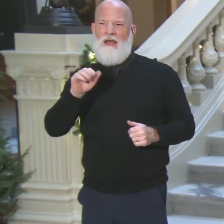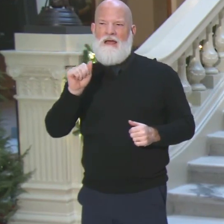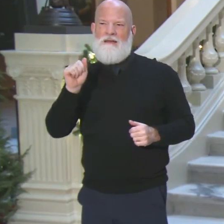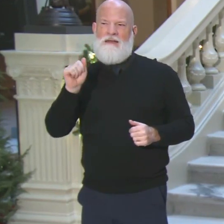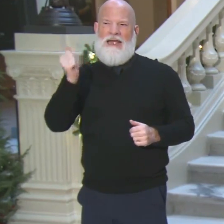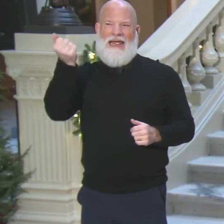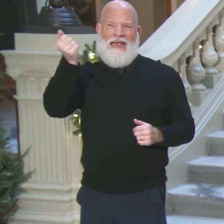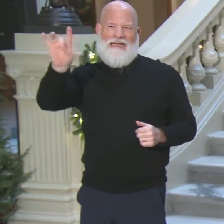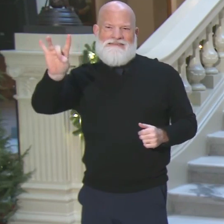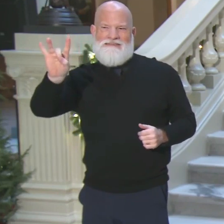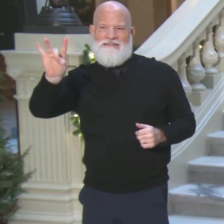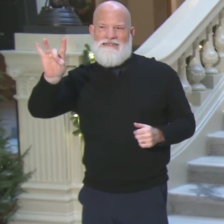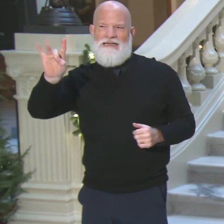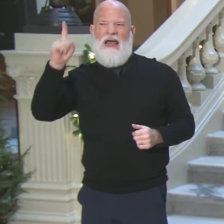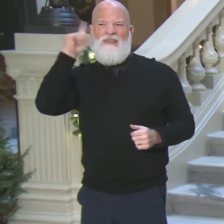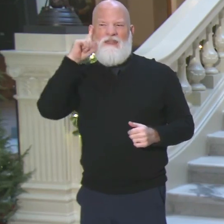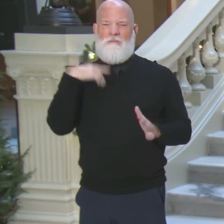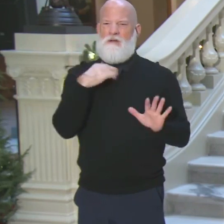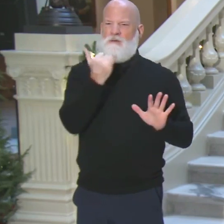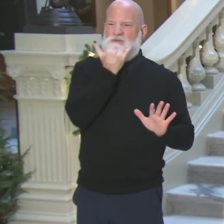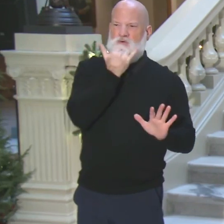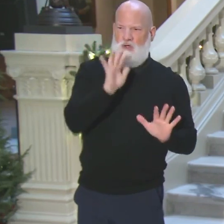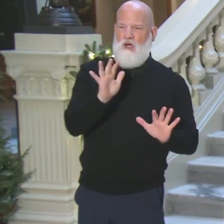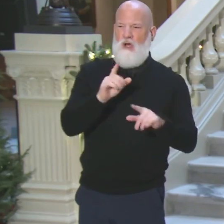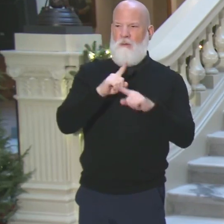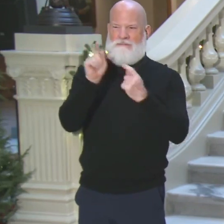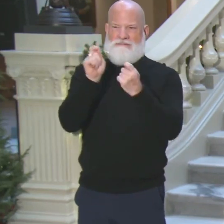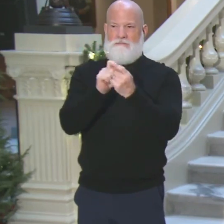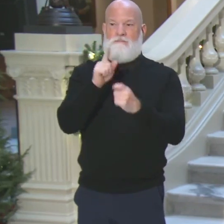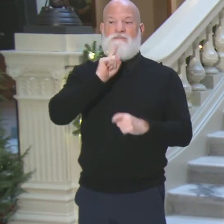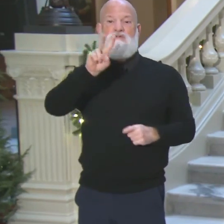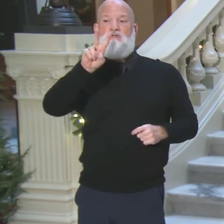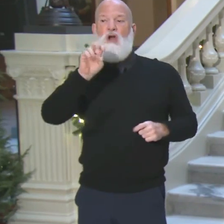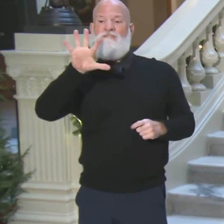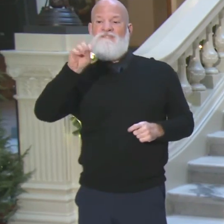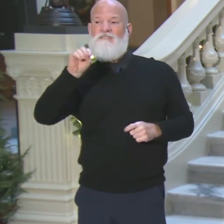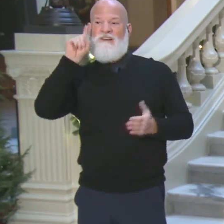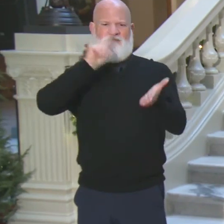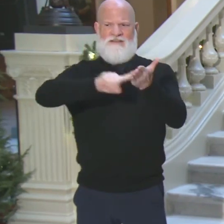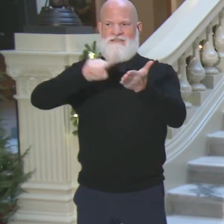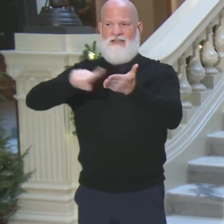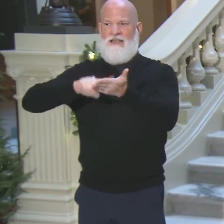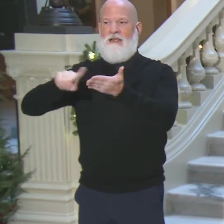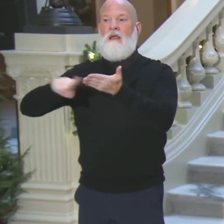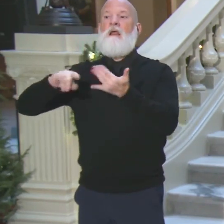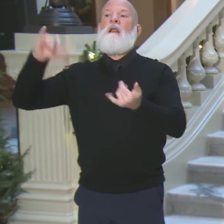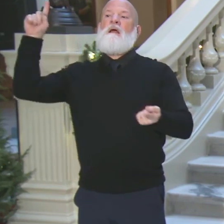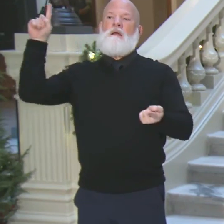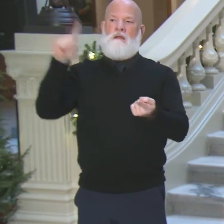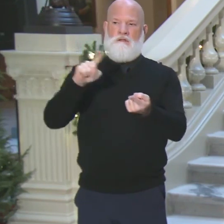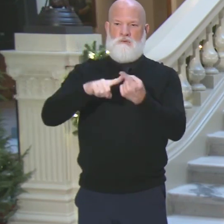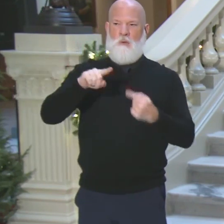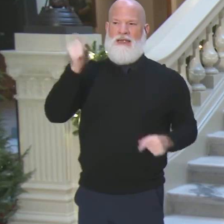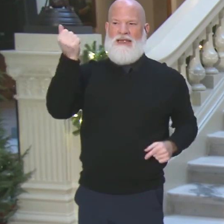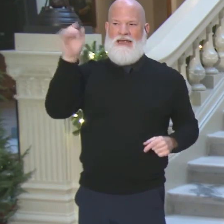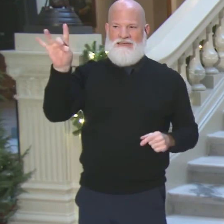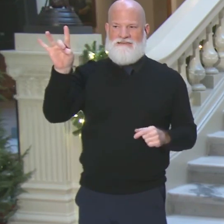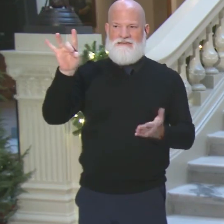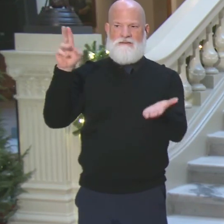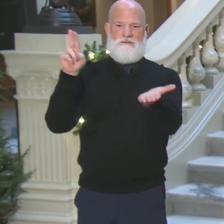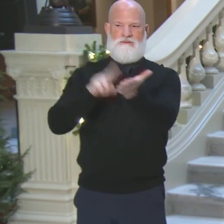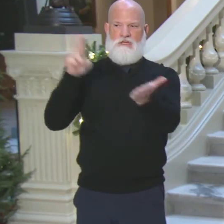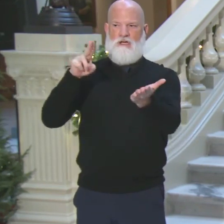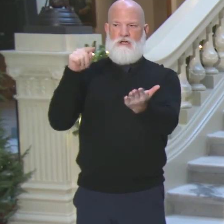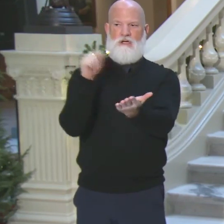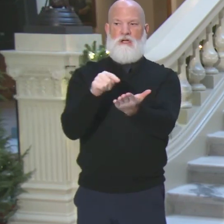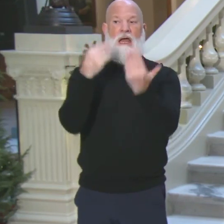about 18 cases having to do with absentee ballot and absentee ballot handling. So that would be the main thing I think they'd go through. I don't know the manpower that they're to